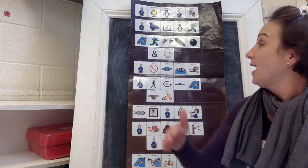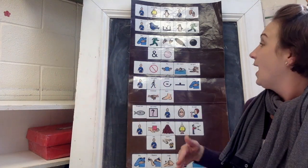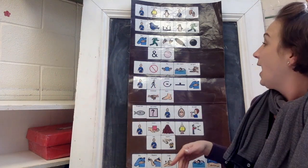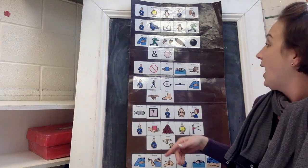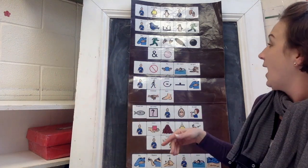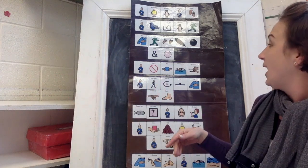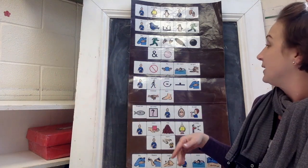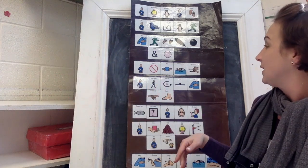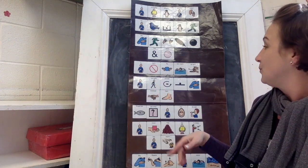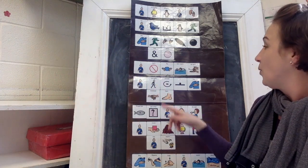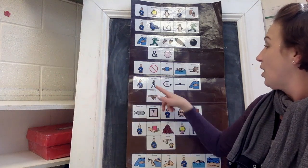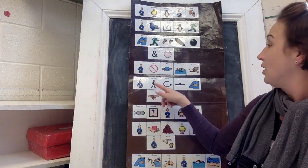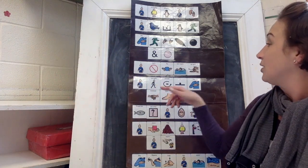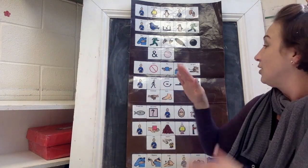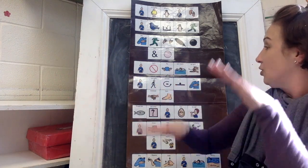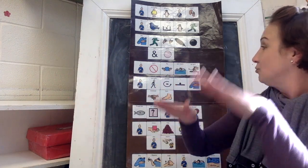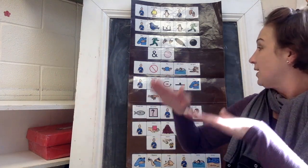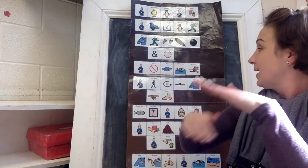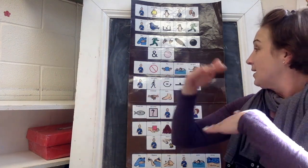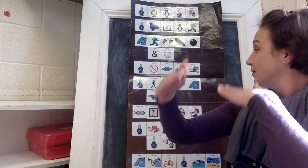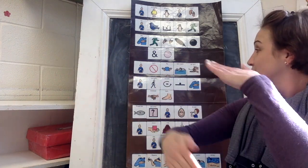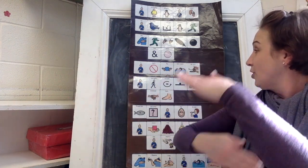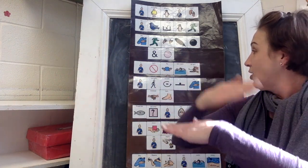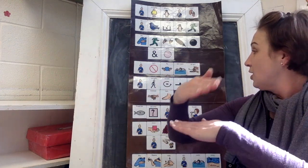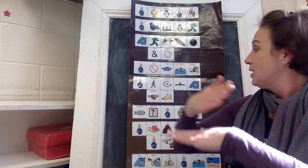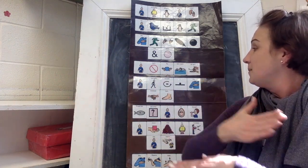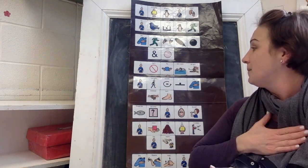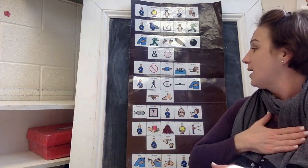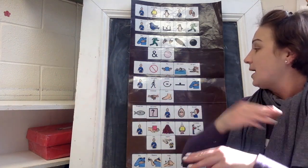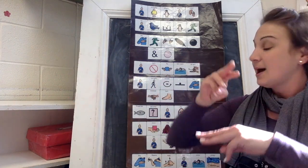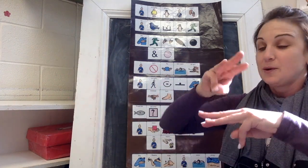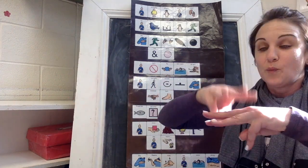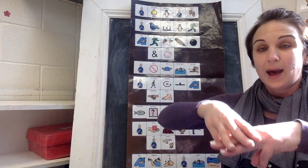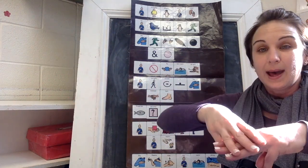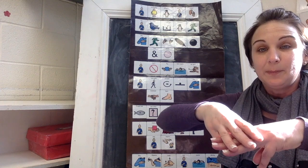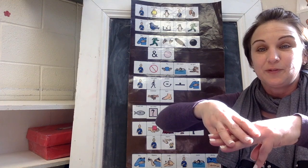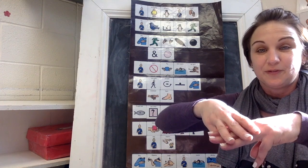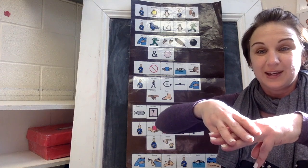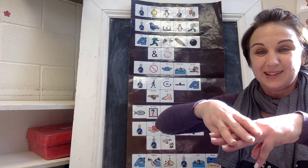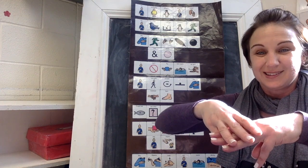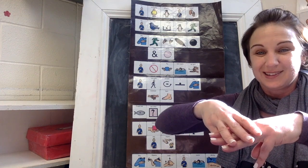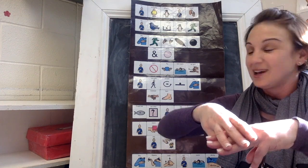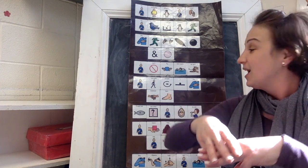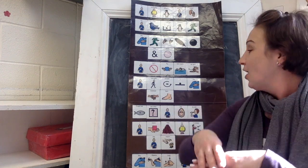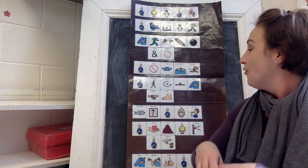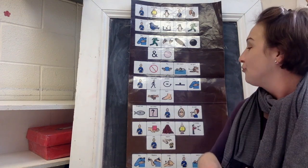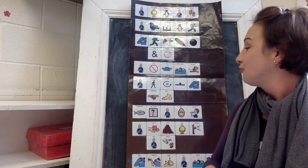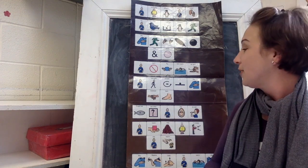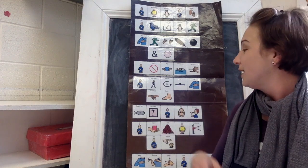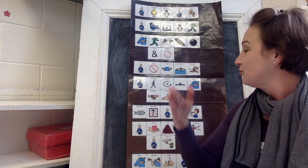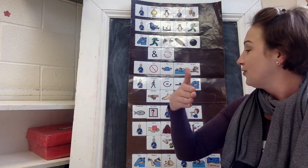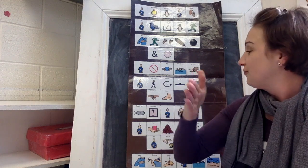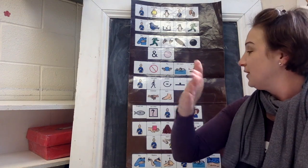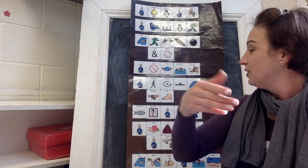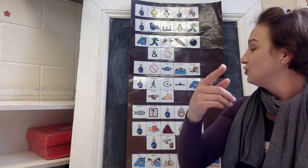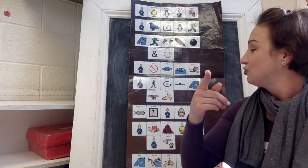I can walk around on my webbed feet. Fresh fish